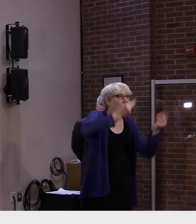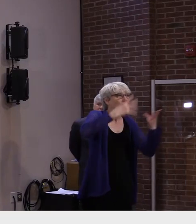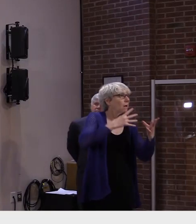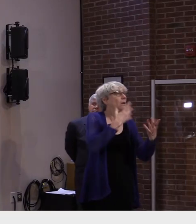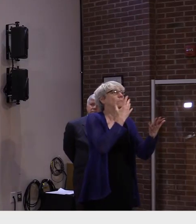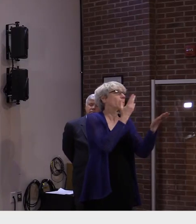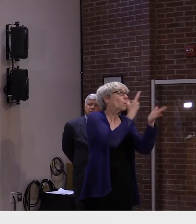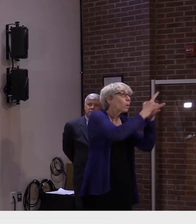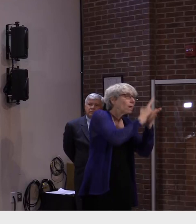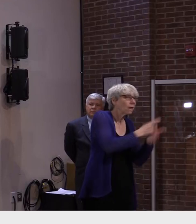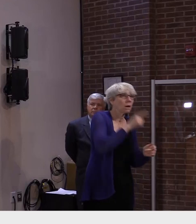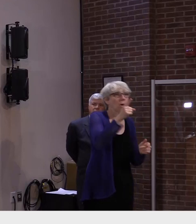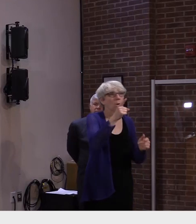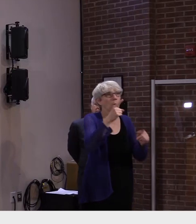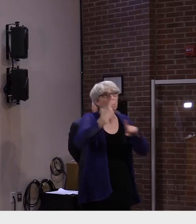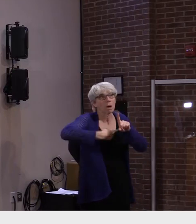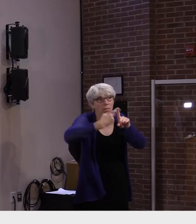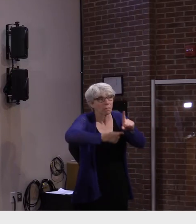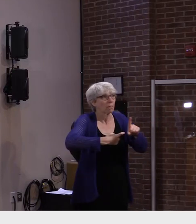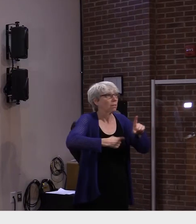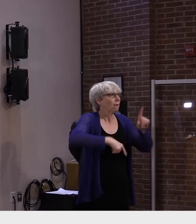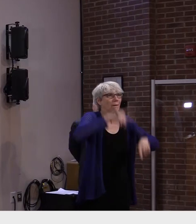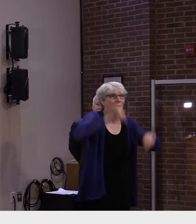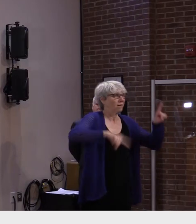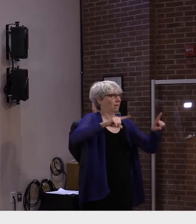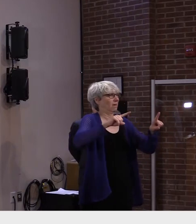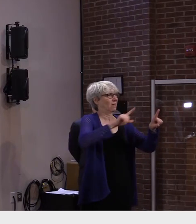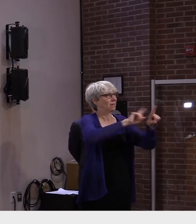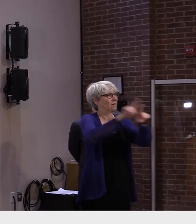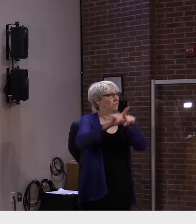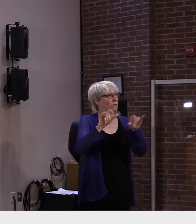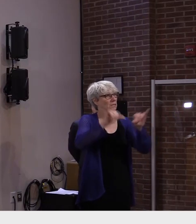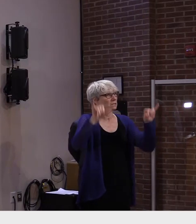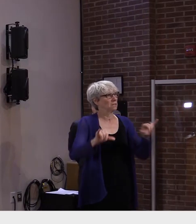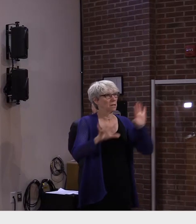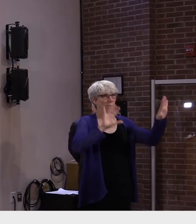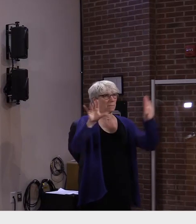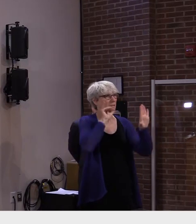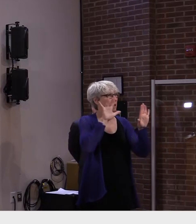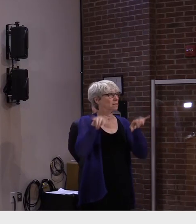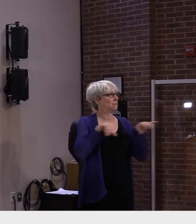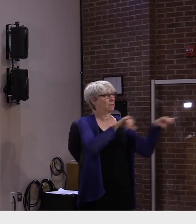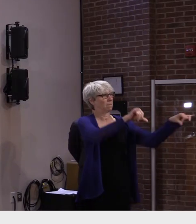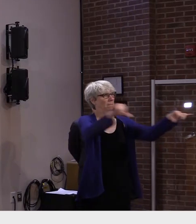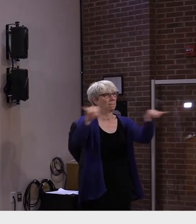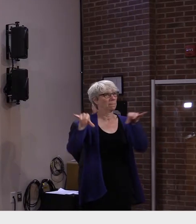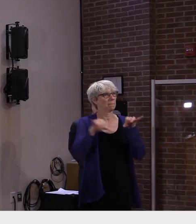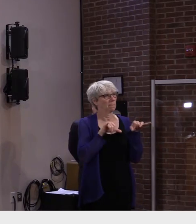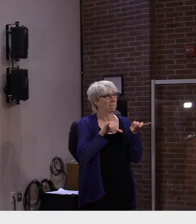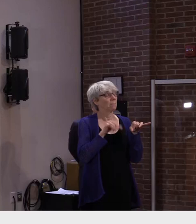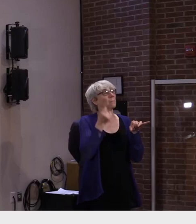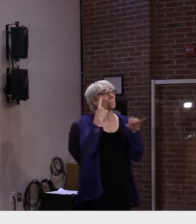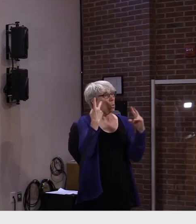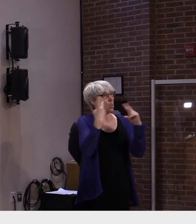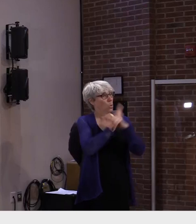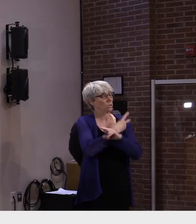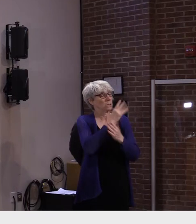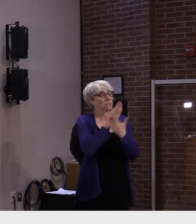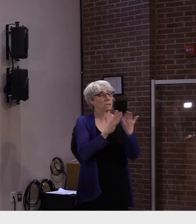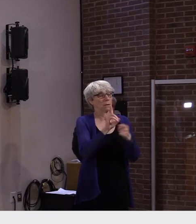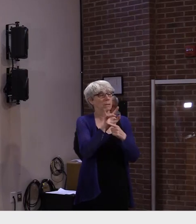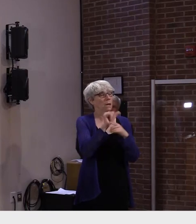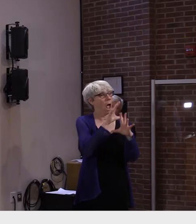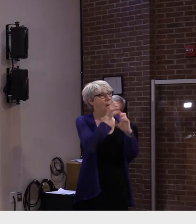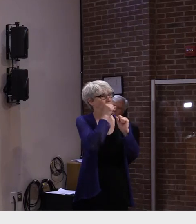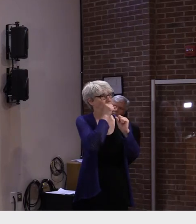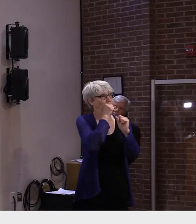some of the data, you know, would be protected data regarding patients.